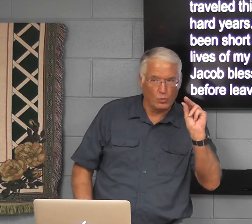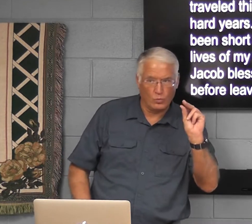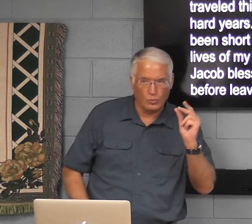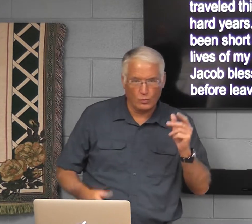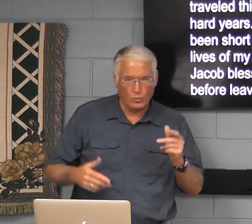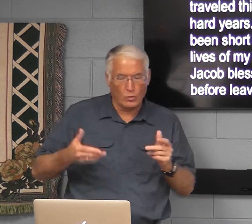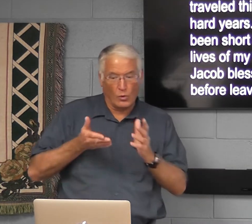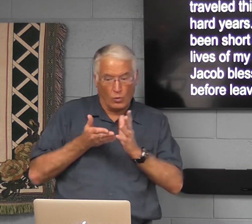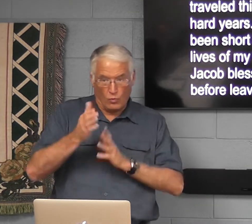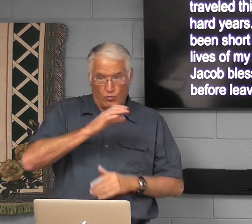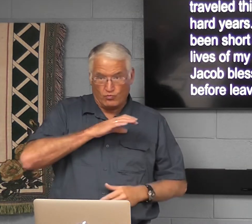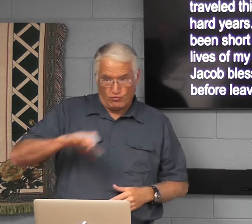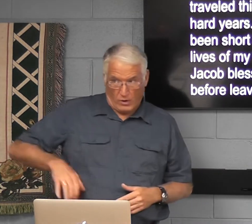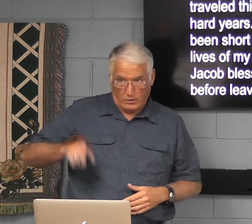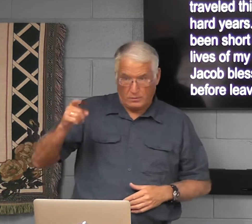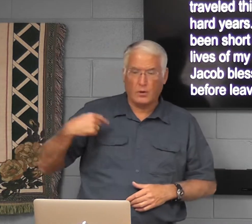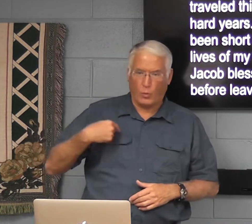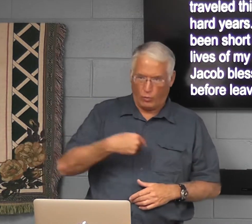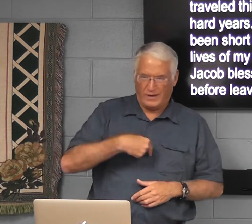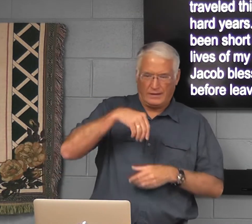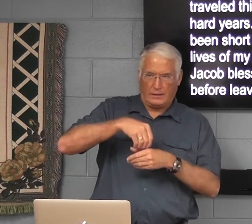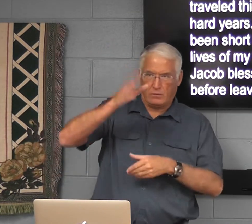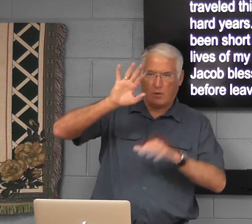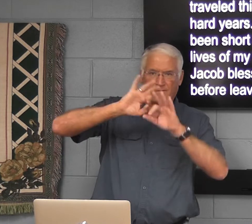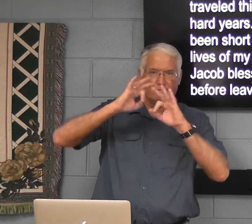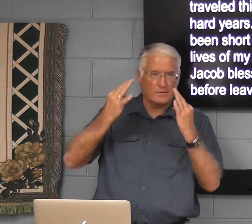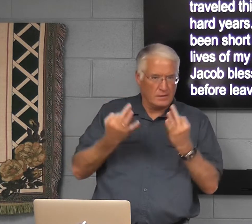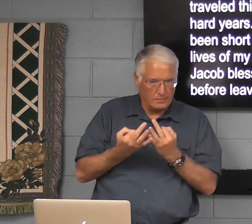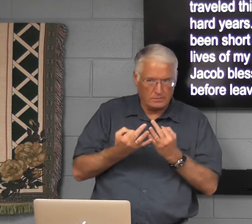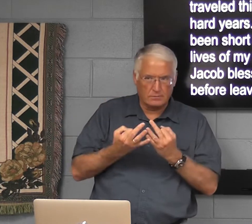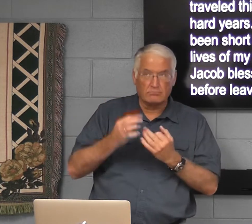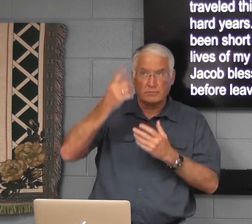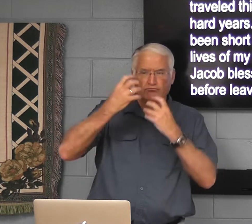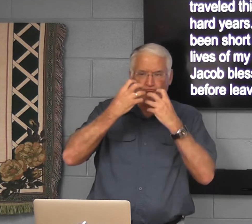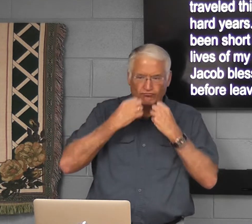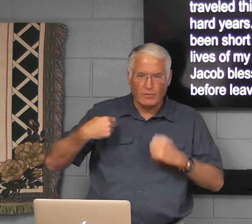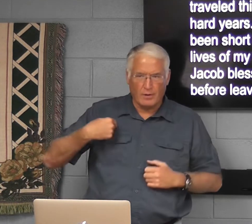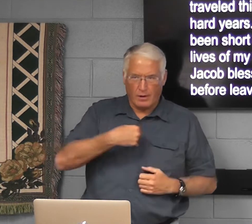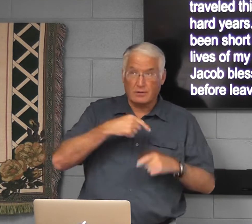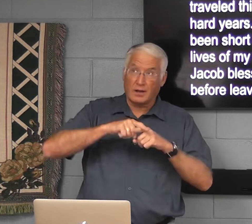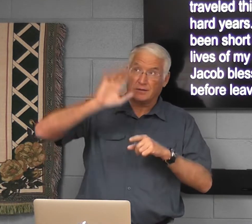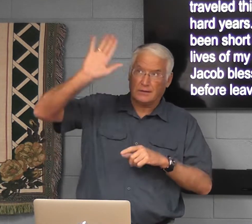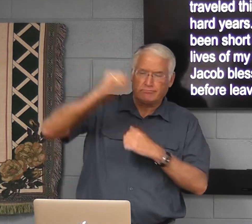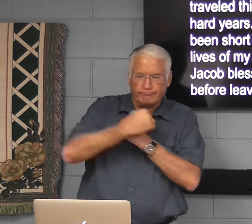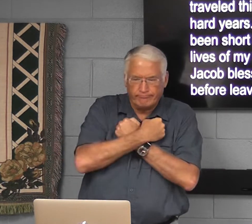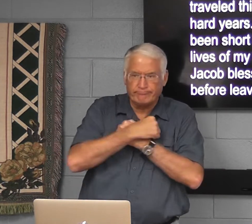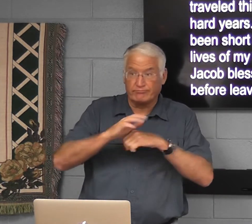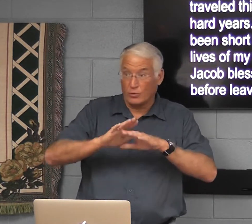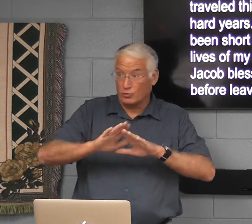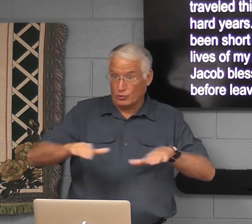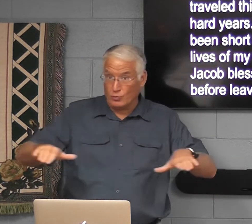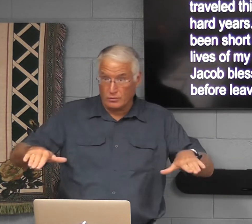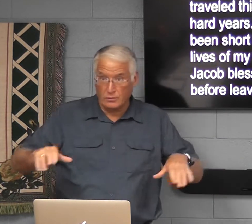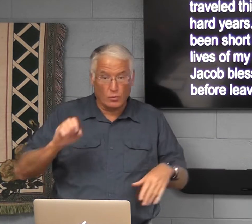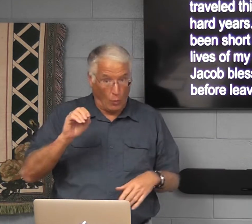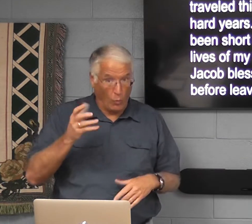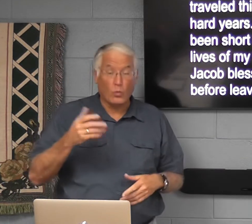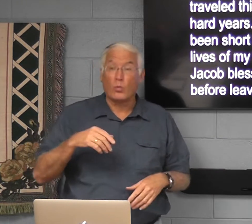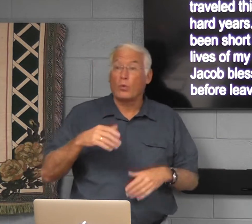Because God will not ever ignore us because of what Christ has done. He cherishes us. He loves us as